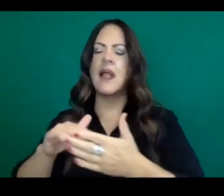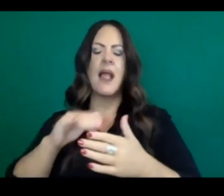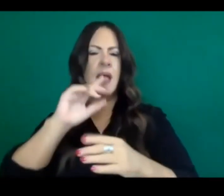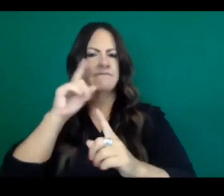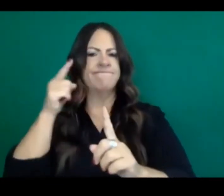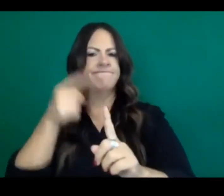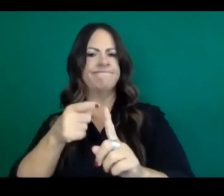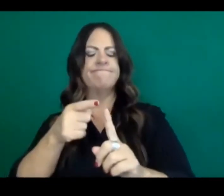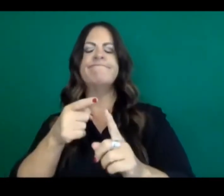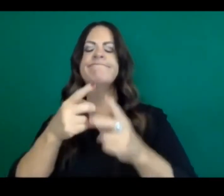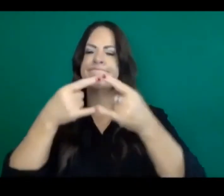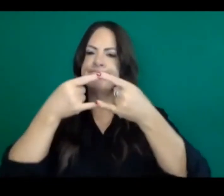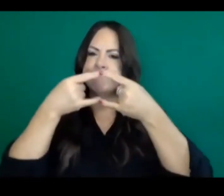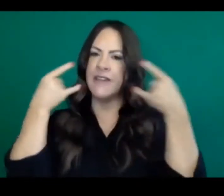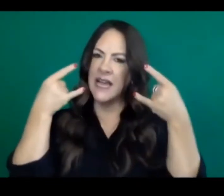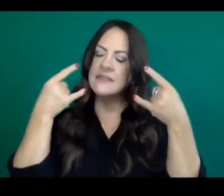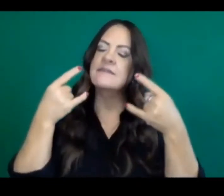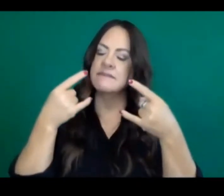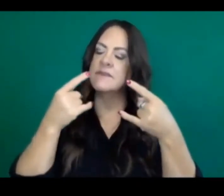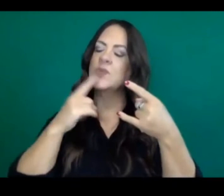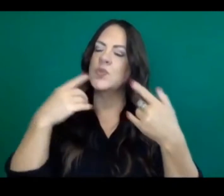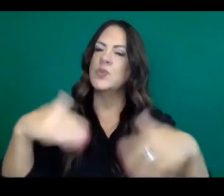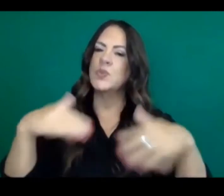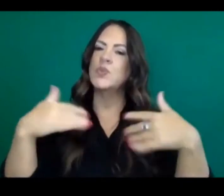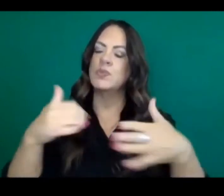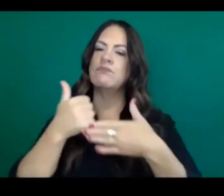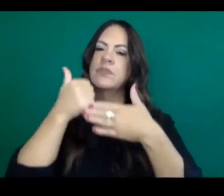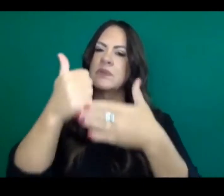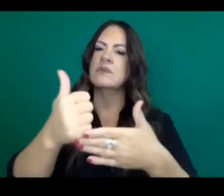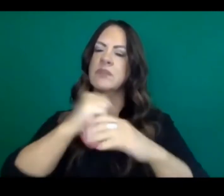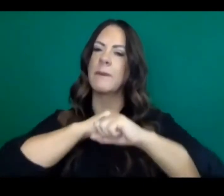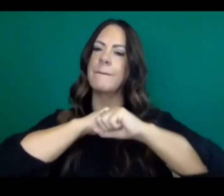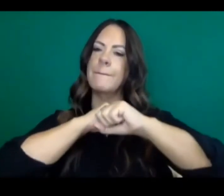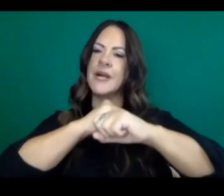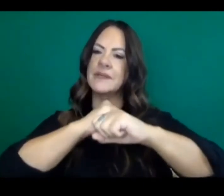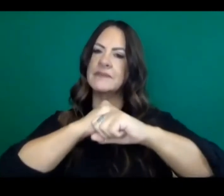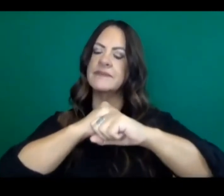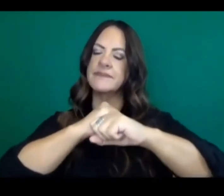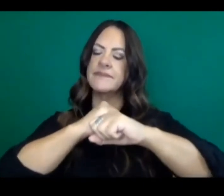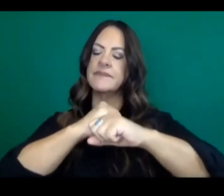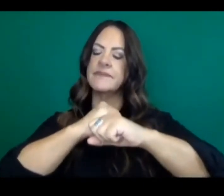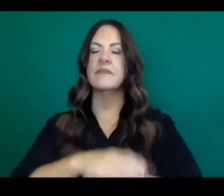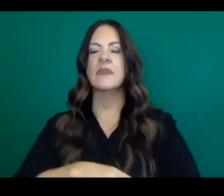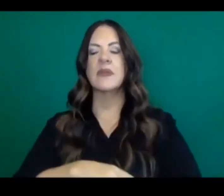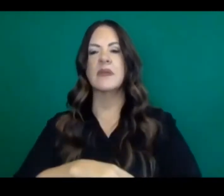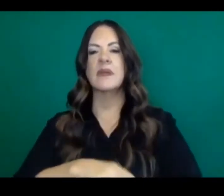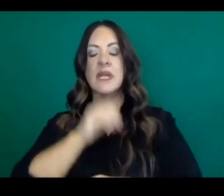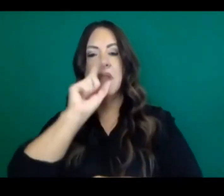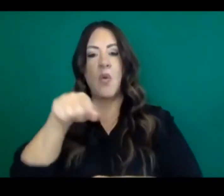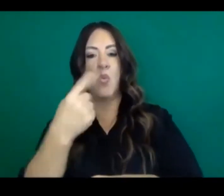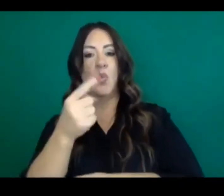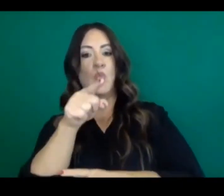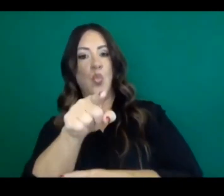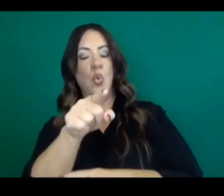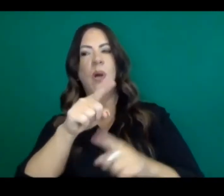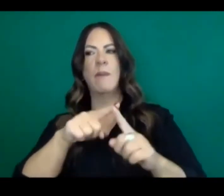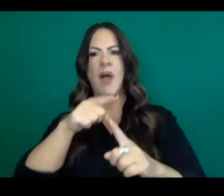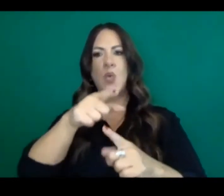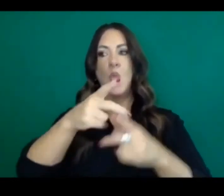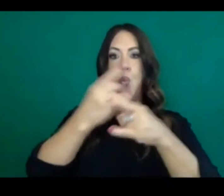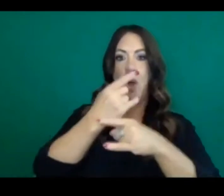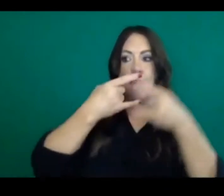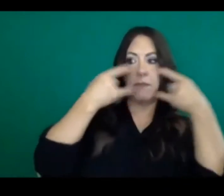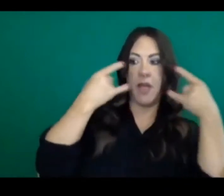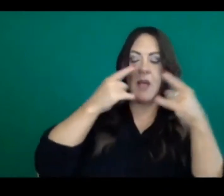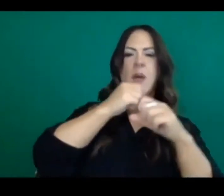a mask on your face to protect not just the people around you, but yourselves as well. So thank you, Dr.